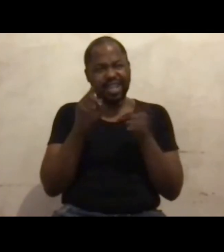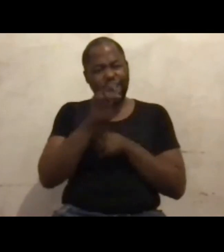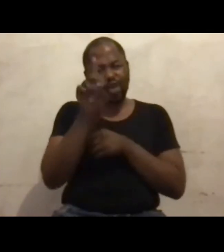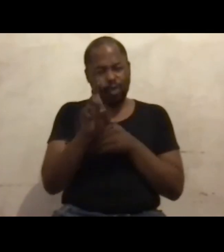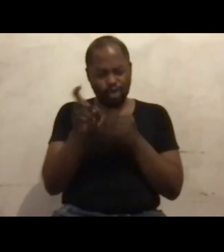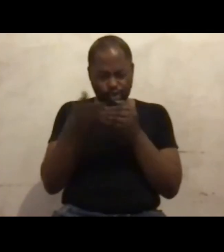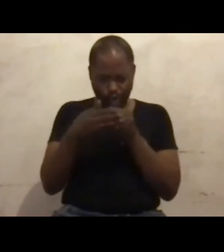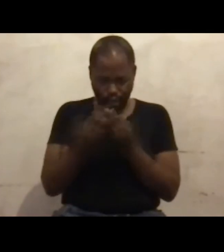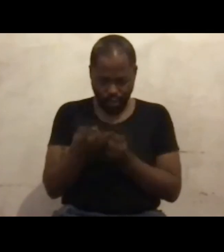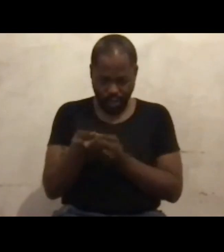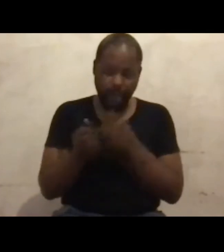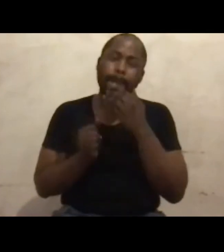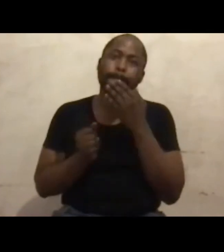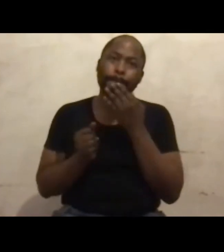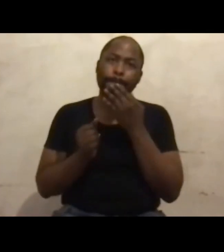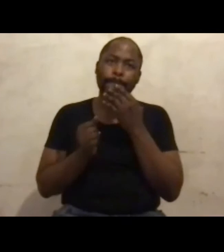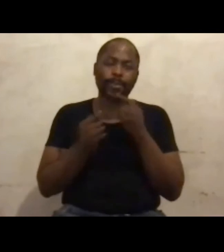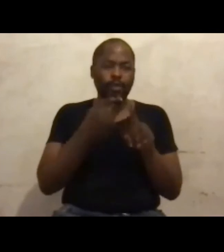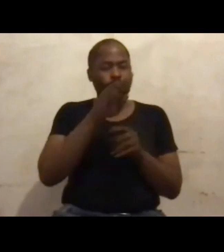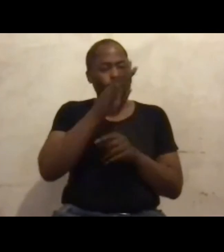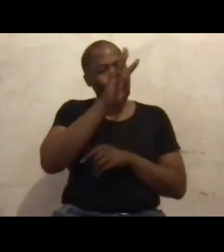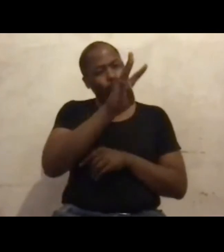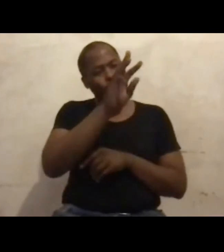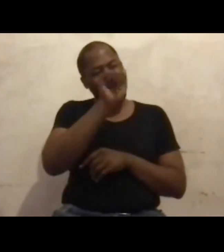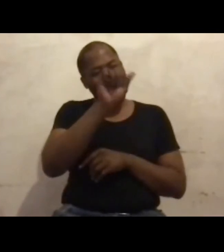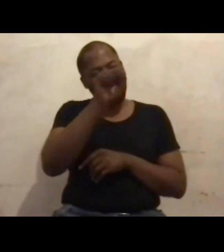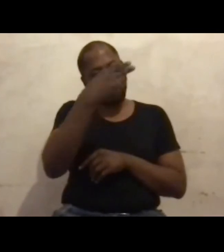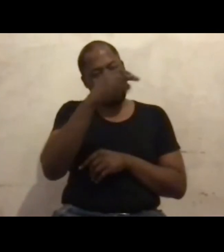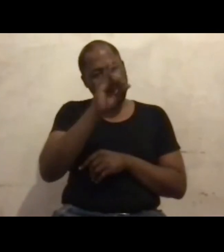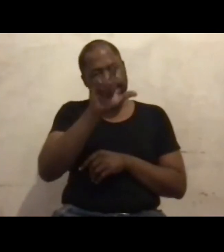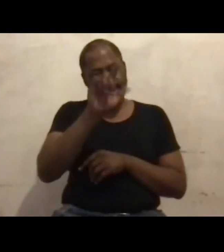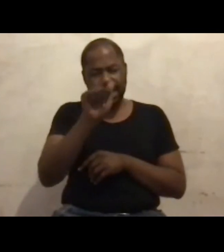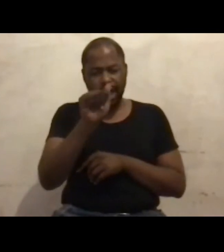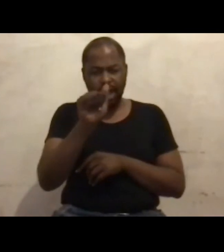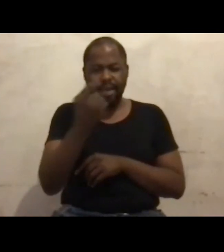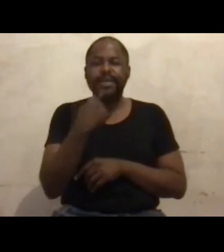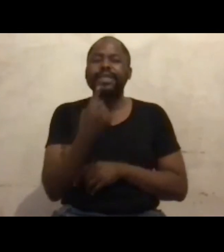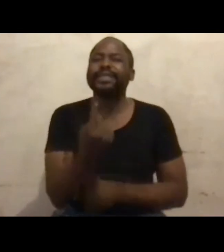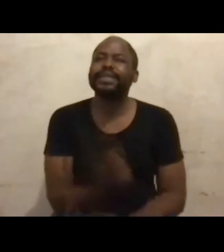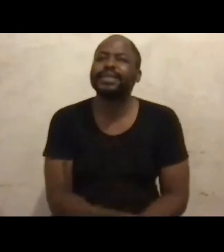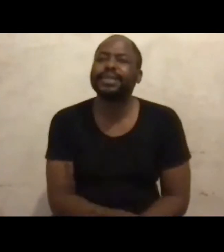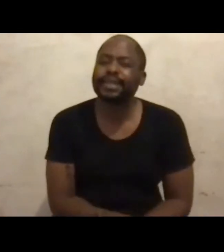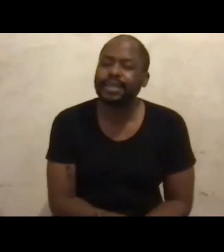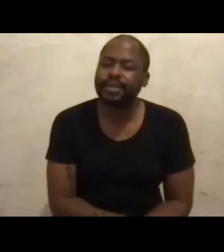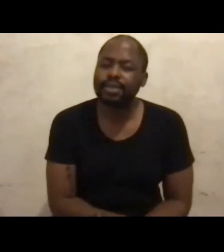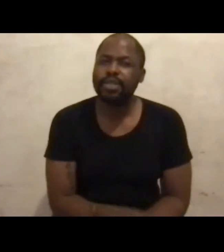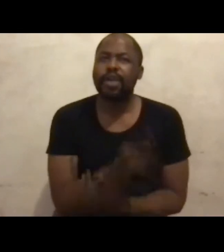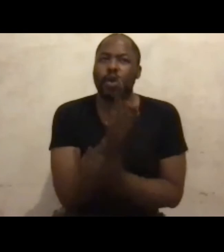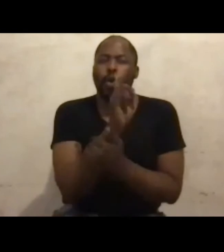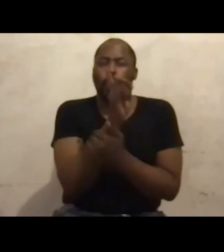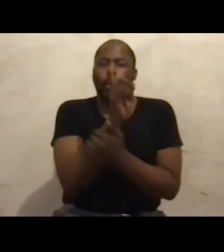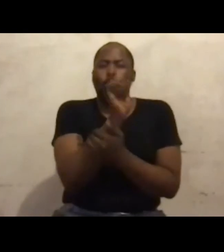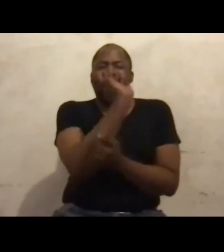from Washeela Sait. And she says, what would be your